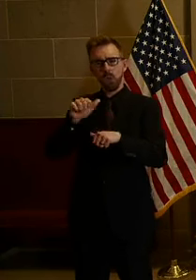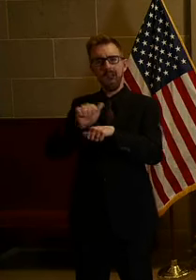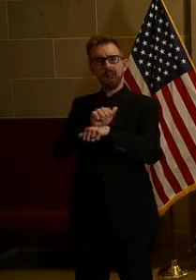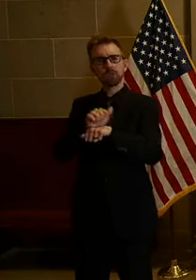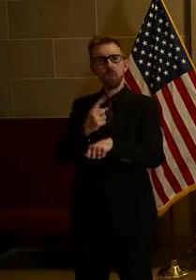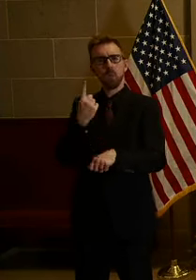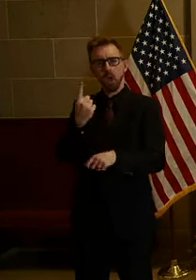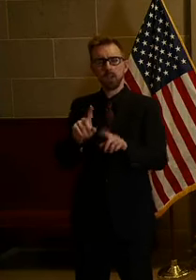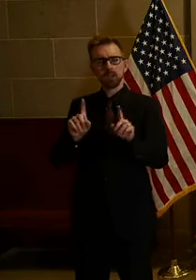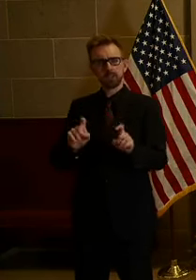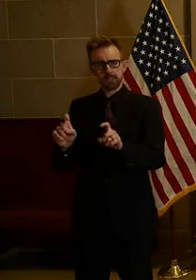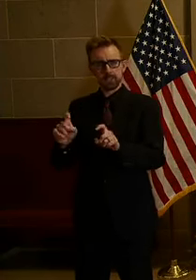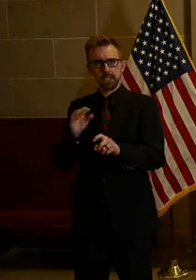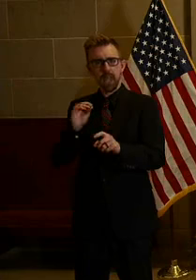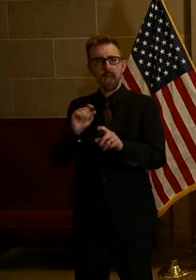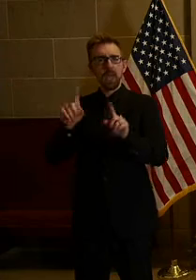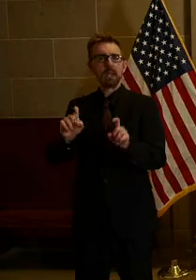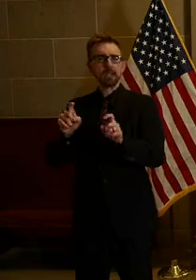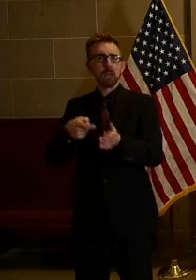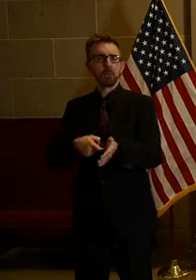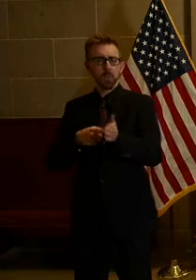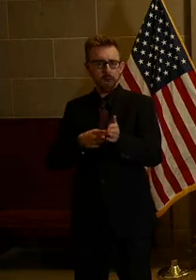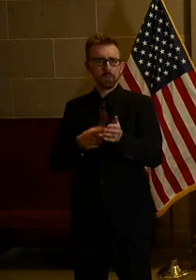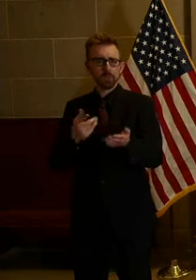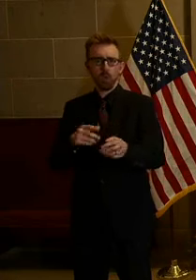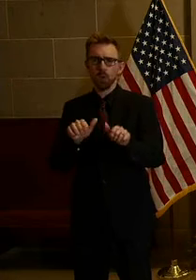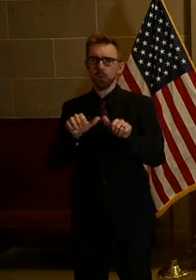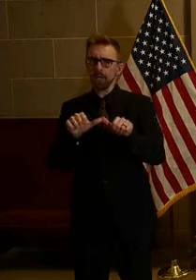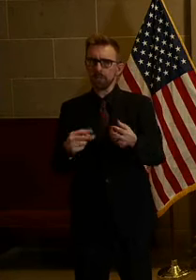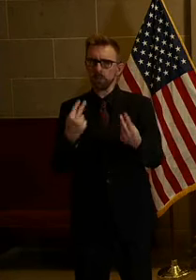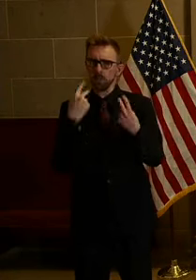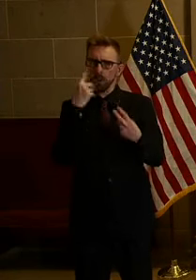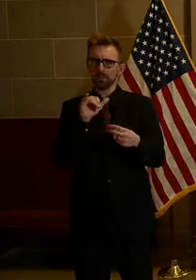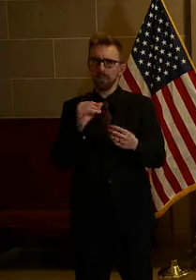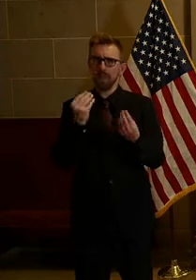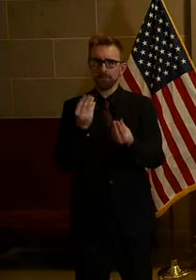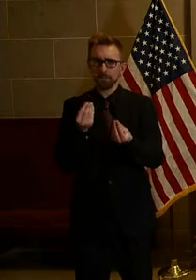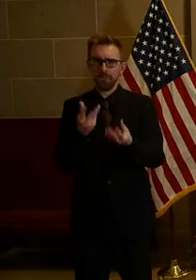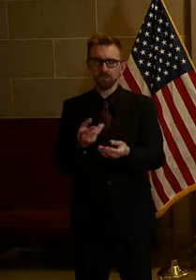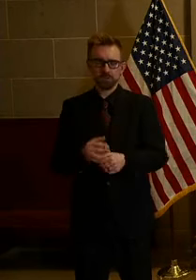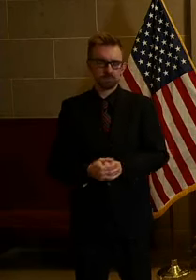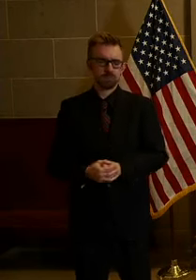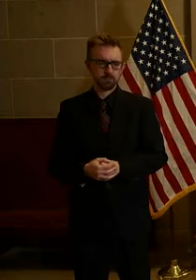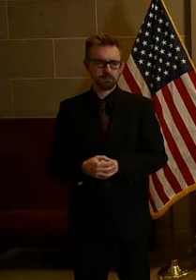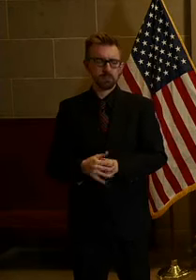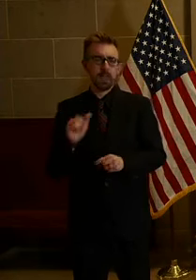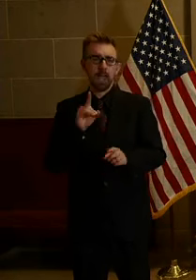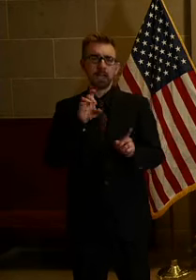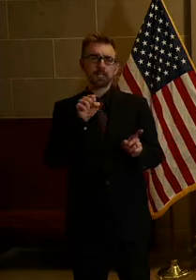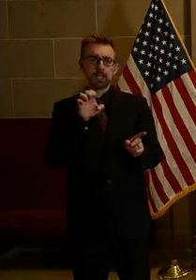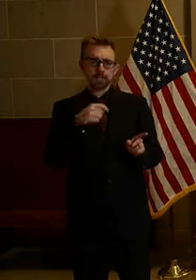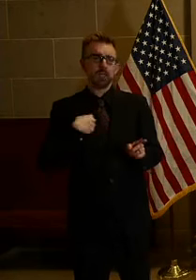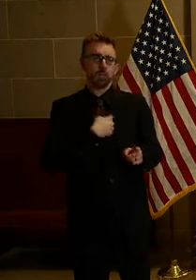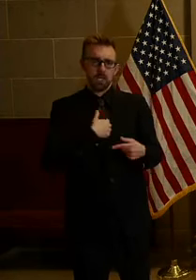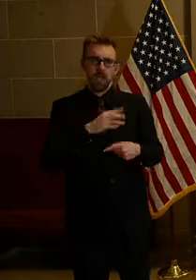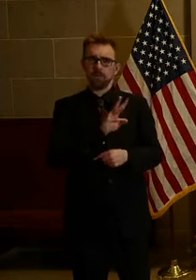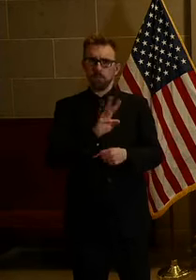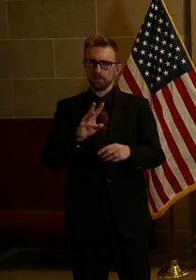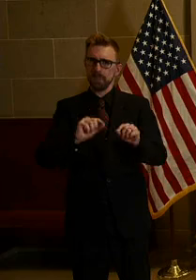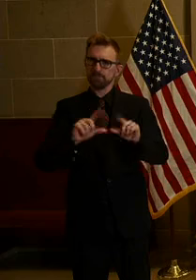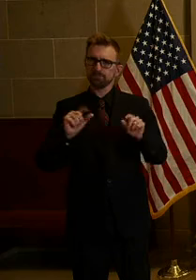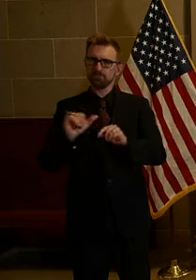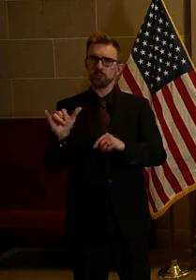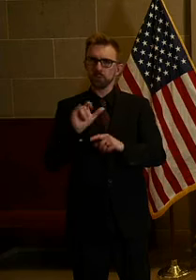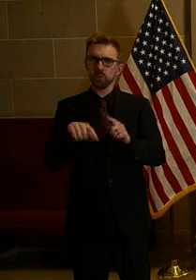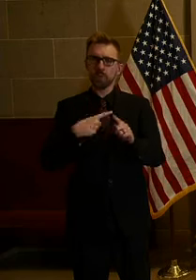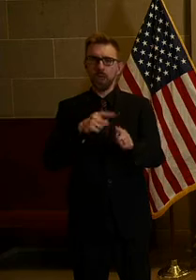testing and, of course, exam requirement. So please stay tuned for that information. Like DESE, we've got a webpage up that provides a lot of information about